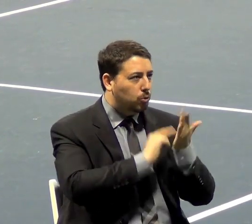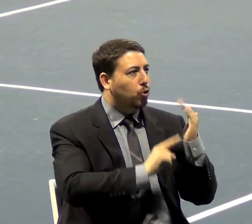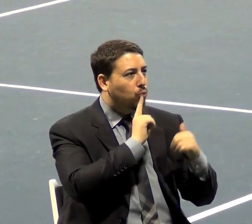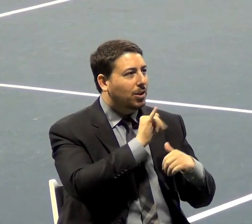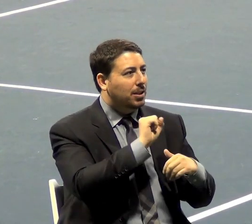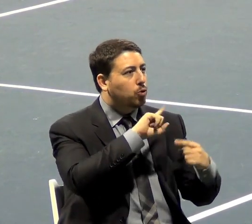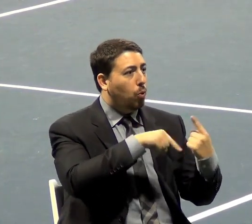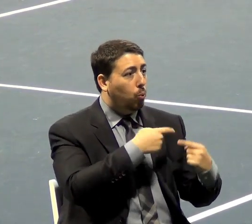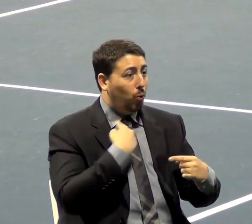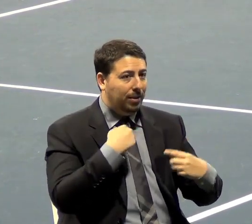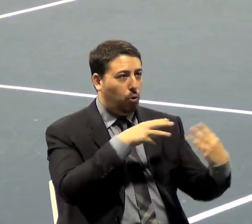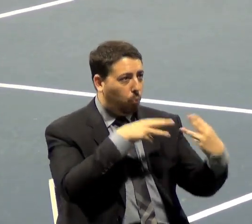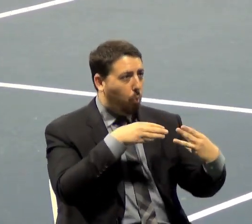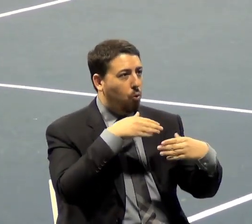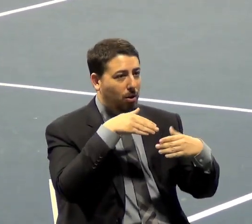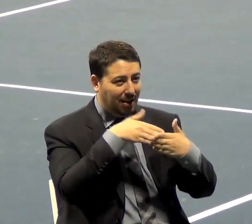you invade another country, it's aggression.